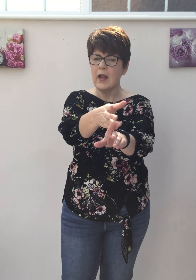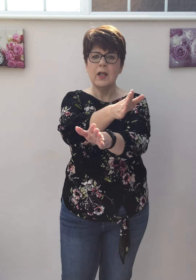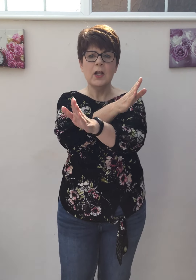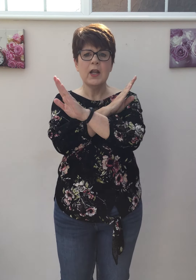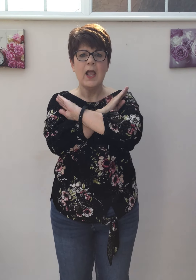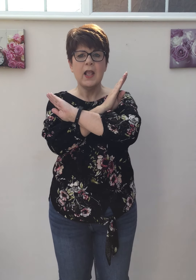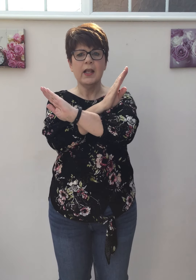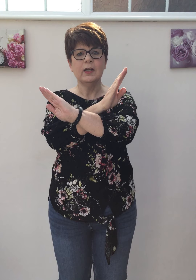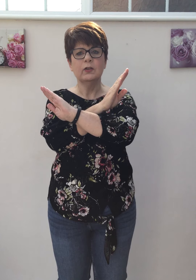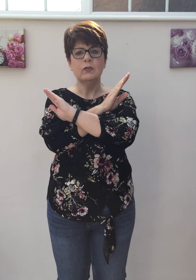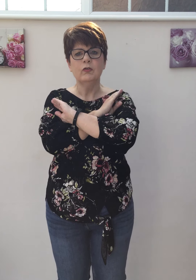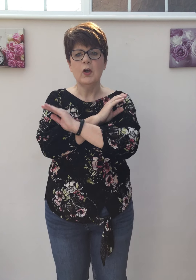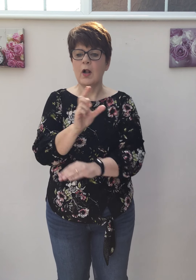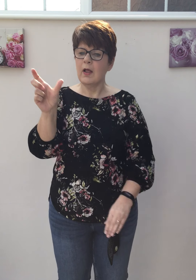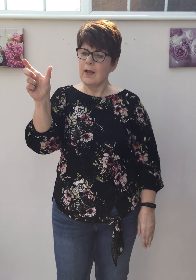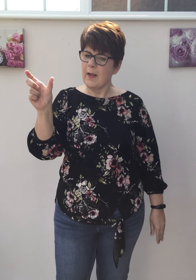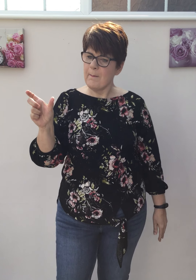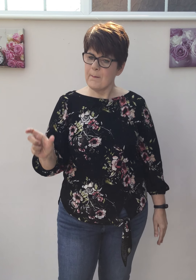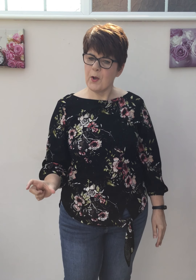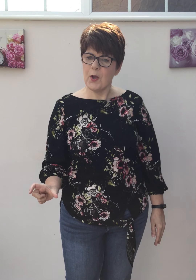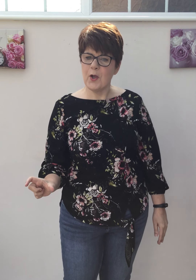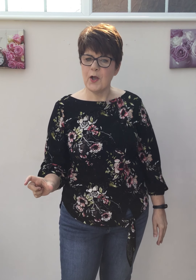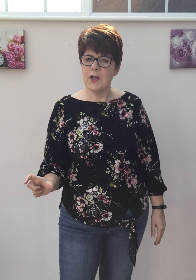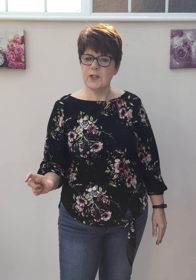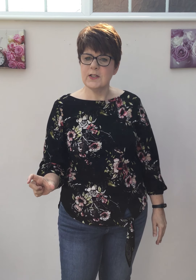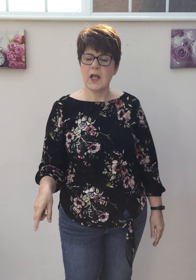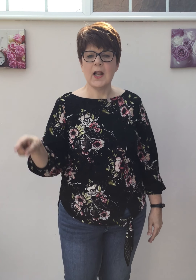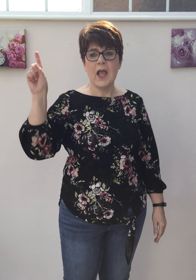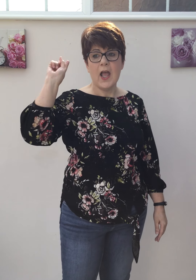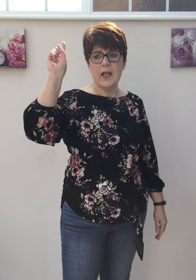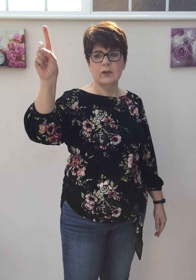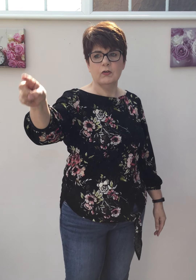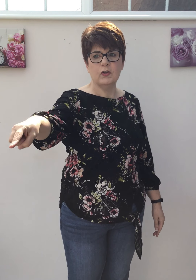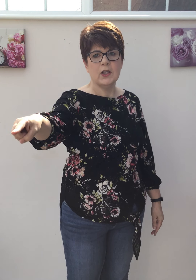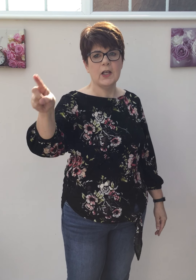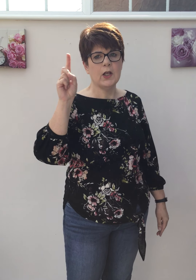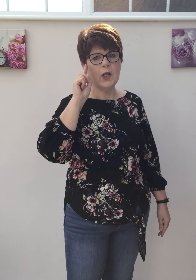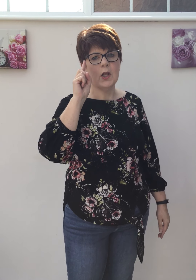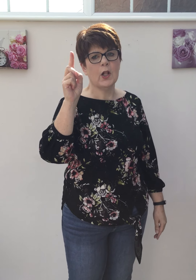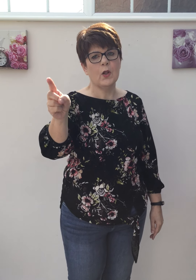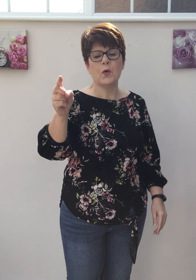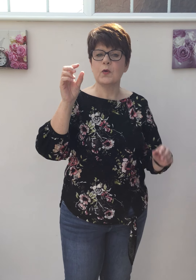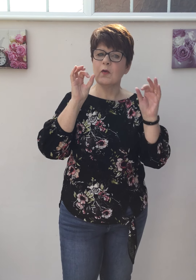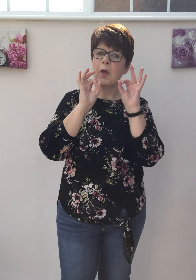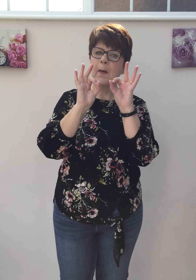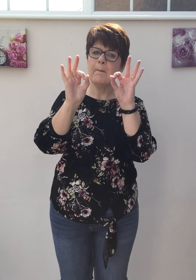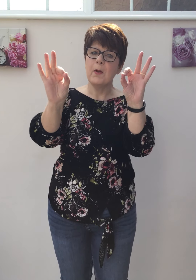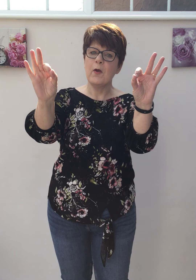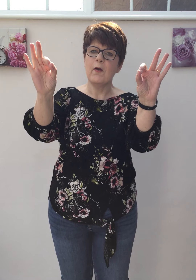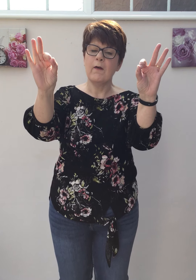an angel In person And she looks I